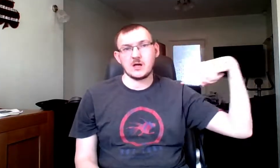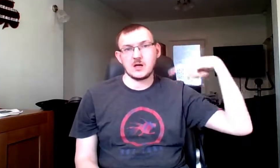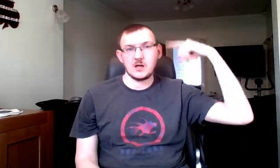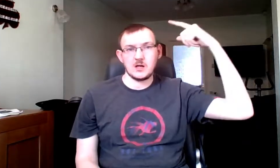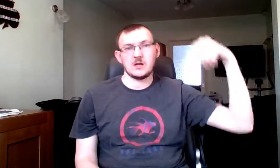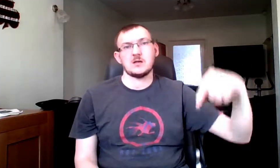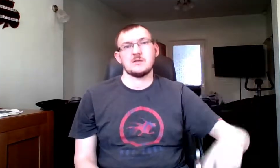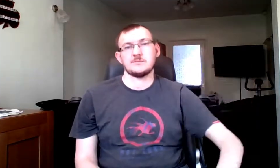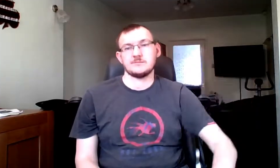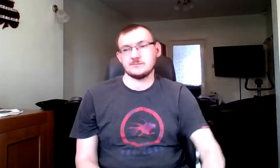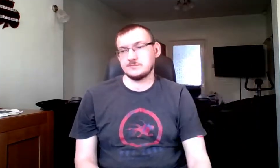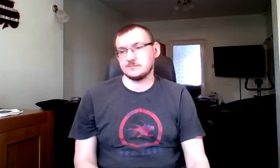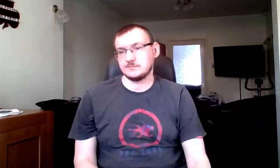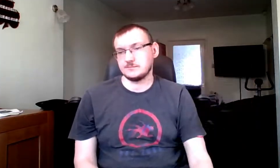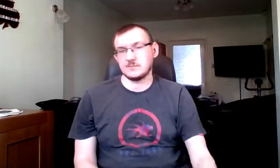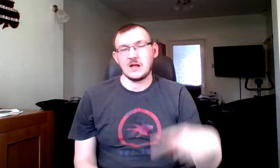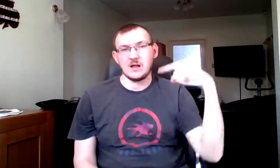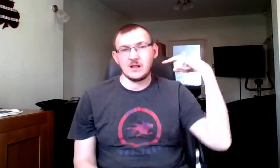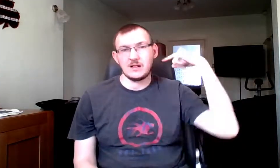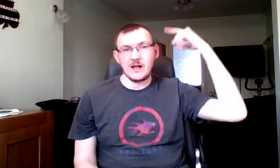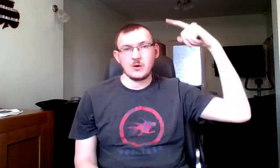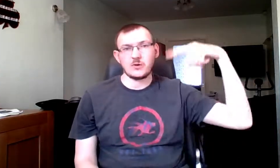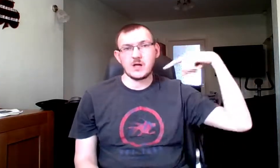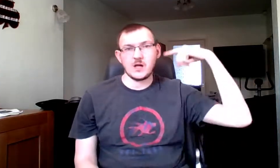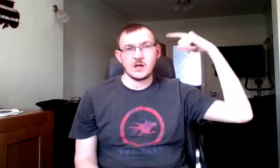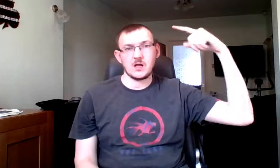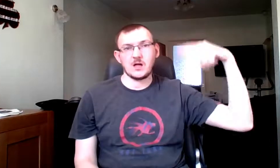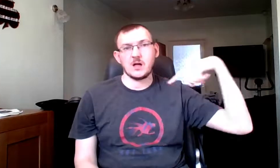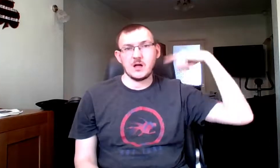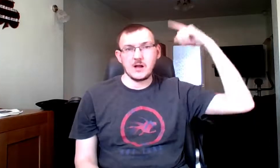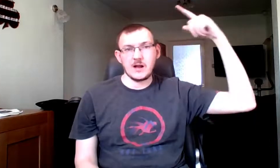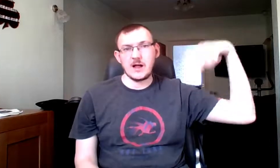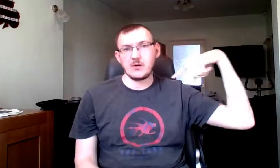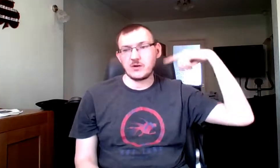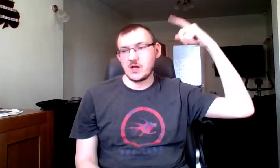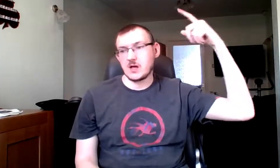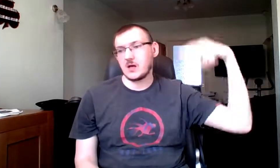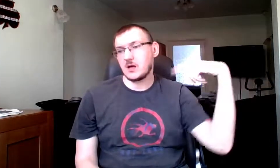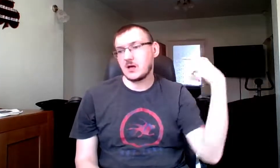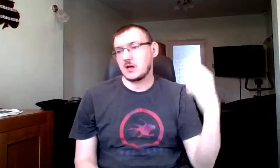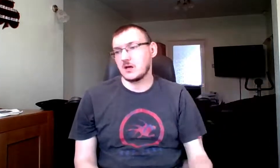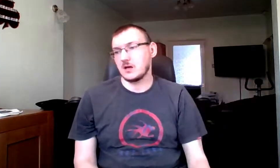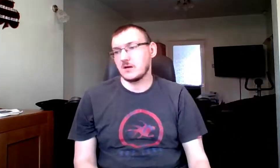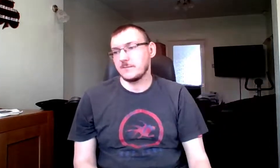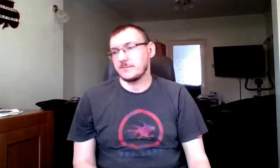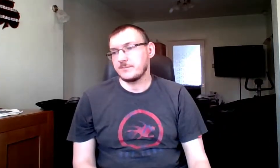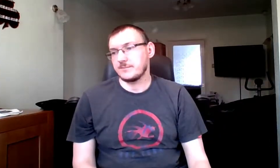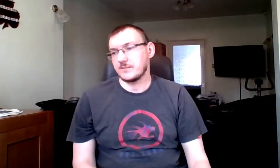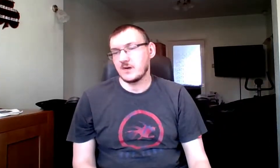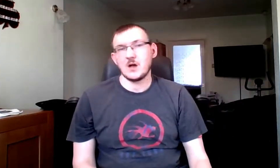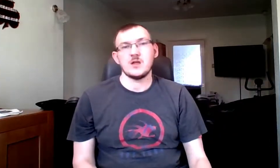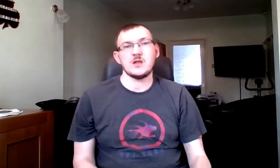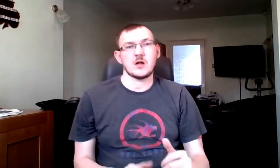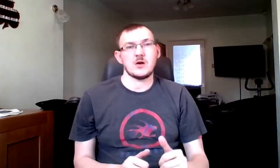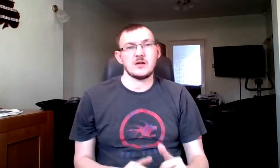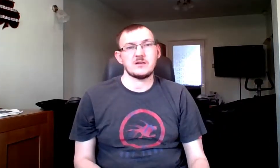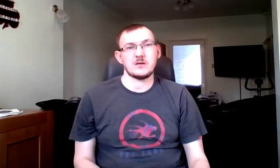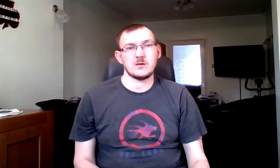louder and louder, you're going to